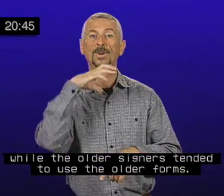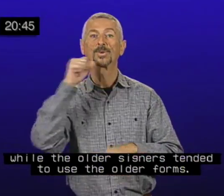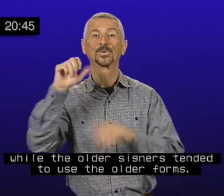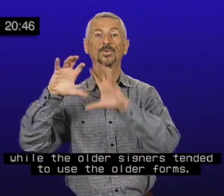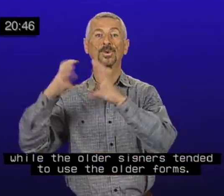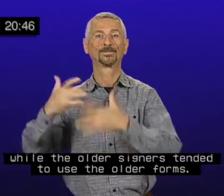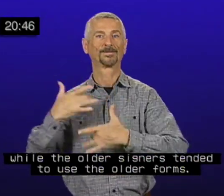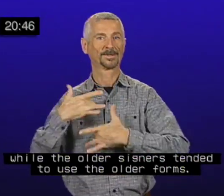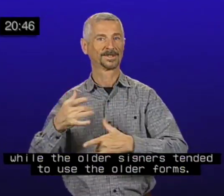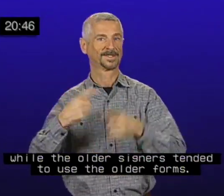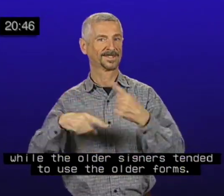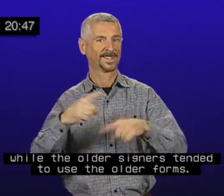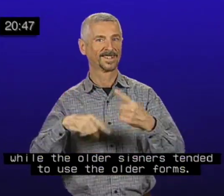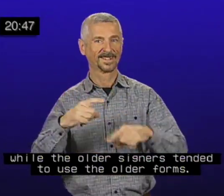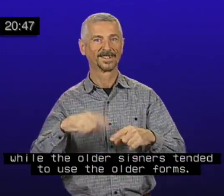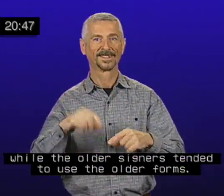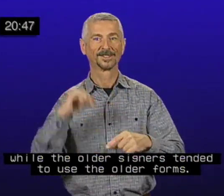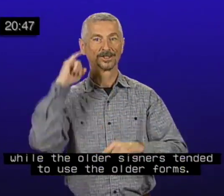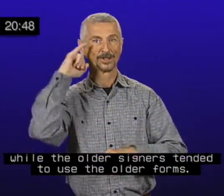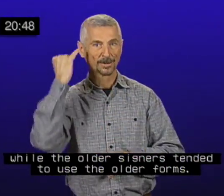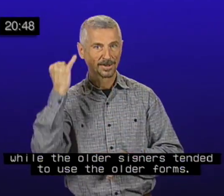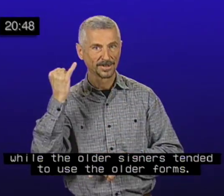while the older signers tended to use the older forms.